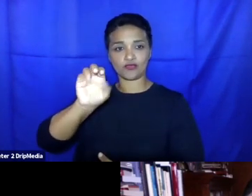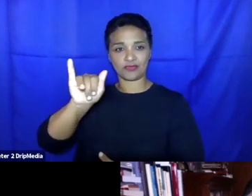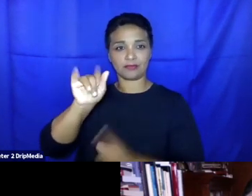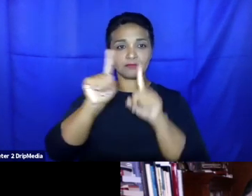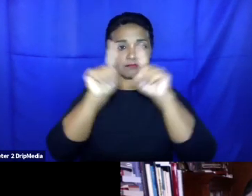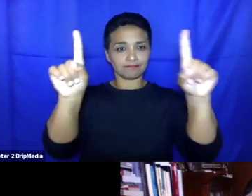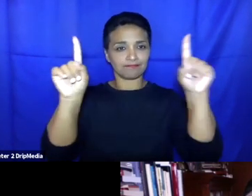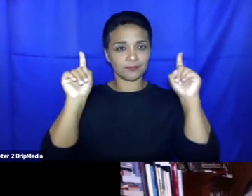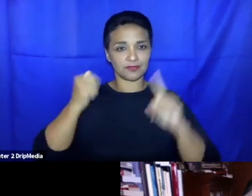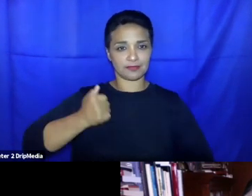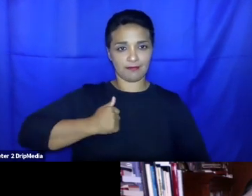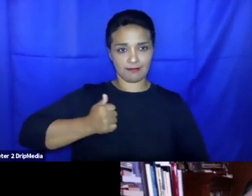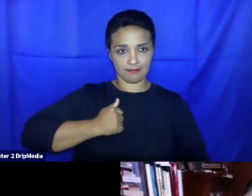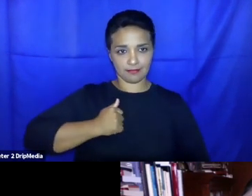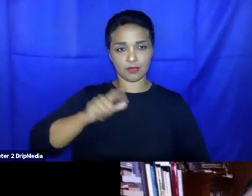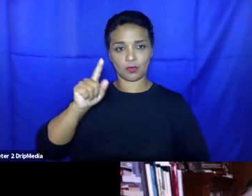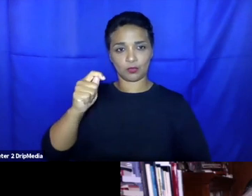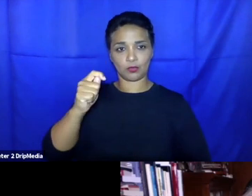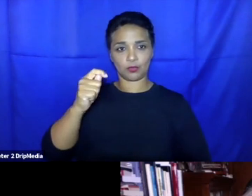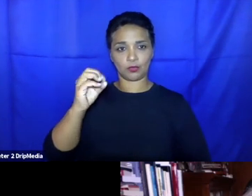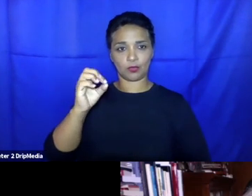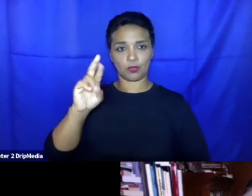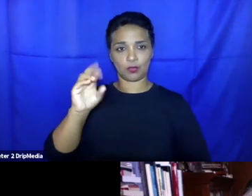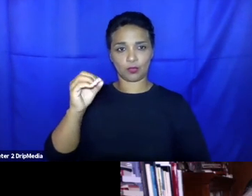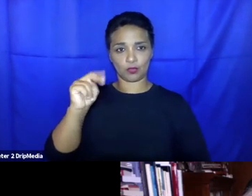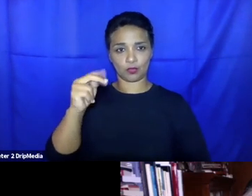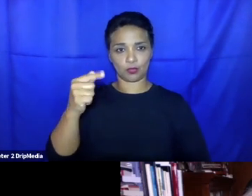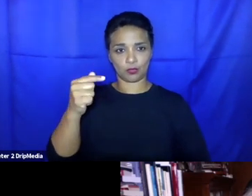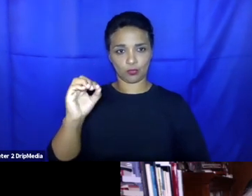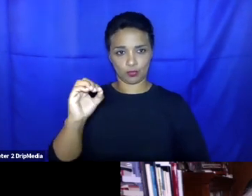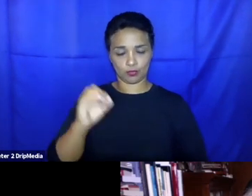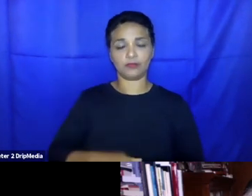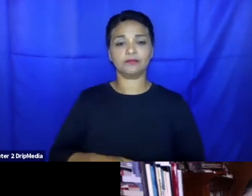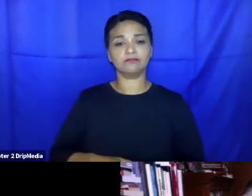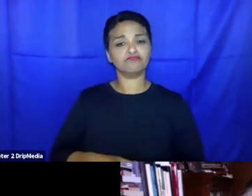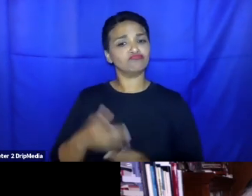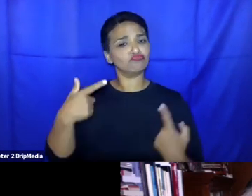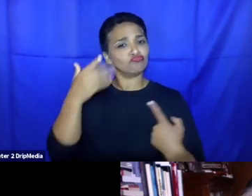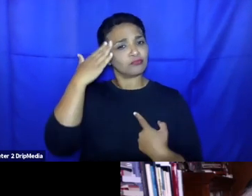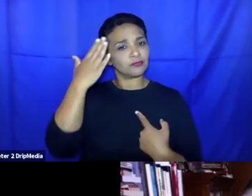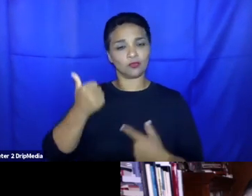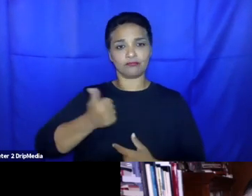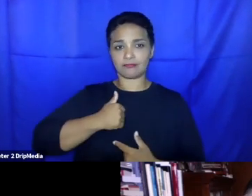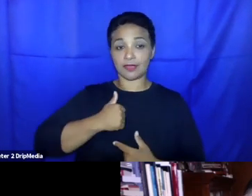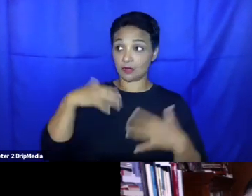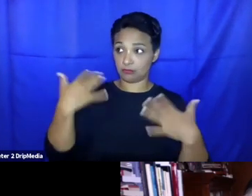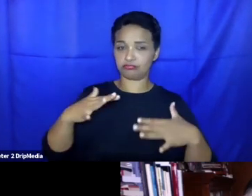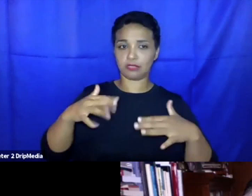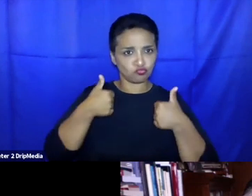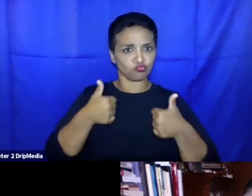Canada is indeed often presented as a champion for the implementation of the global combat on refugees, in particular when it comes to resettlement and